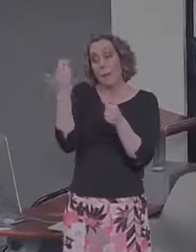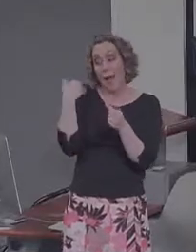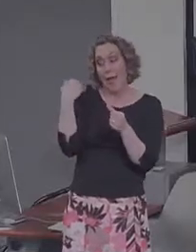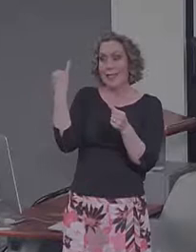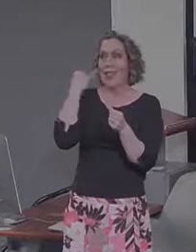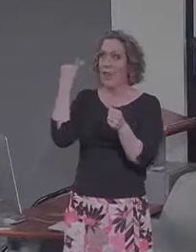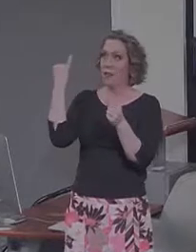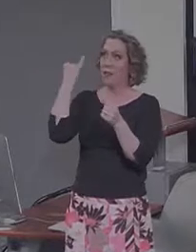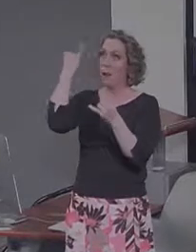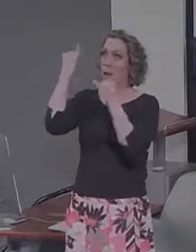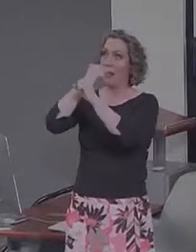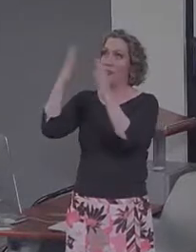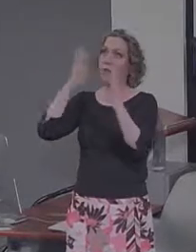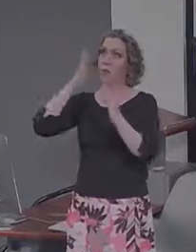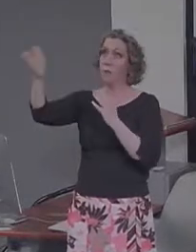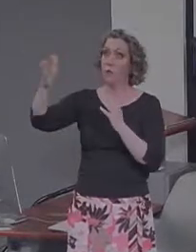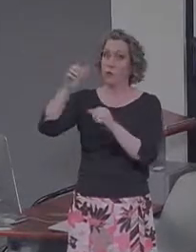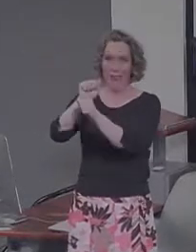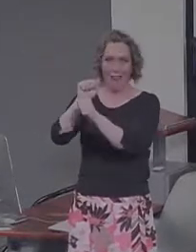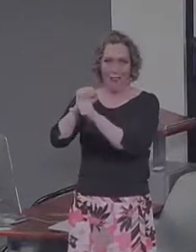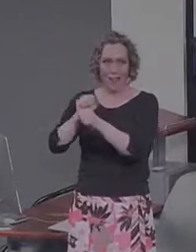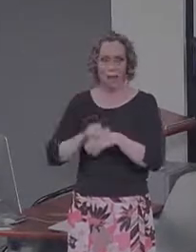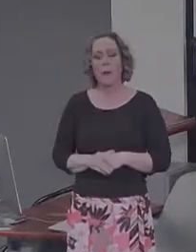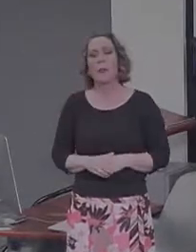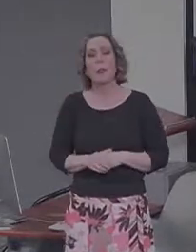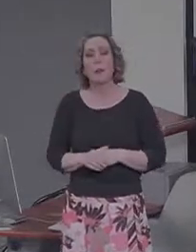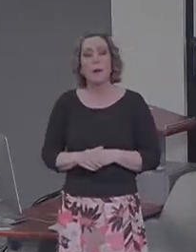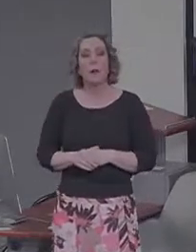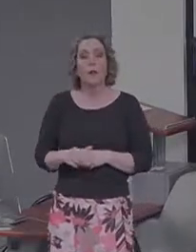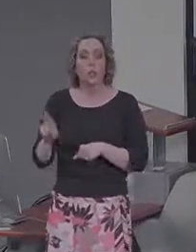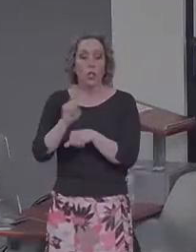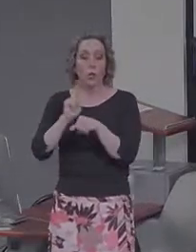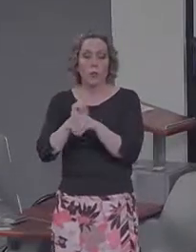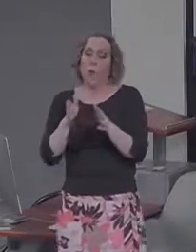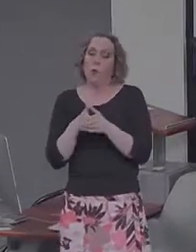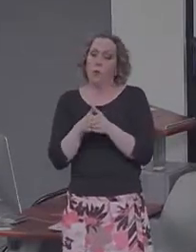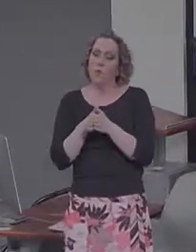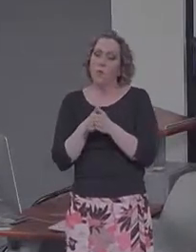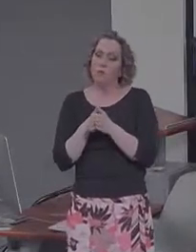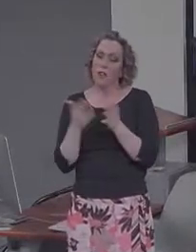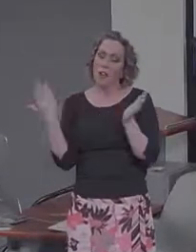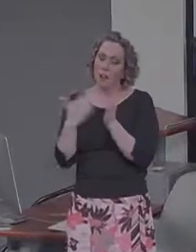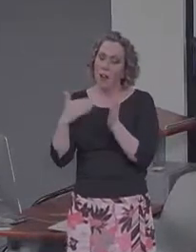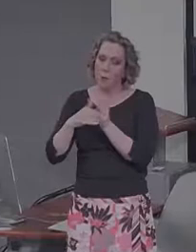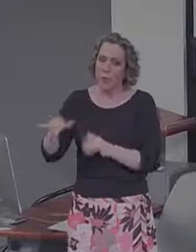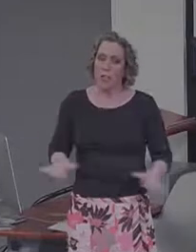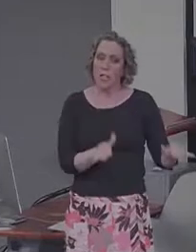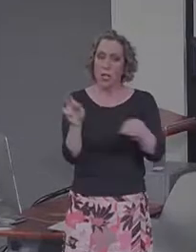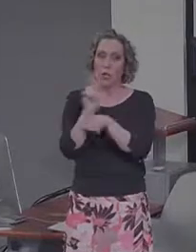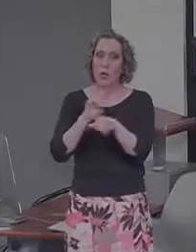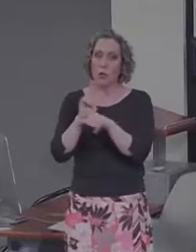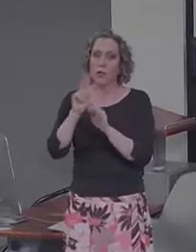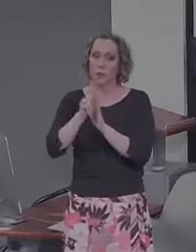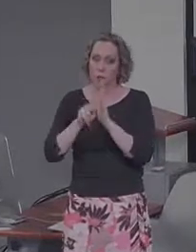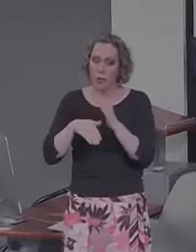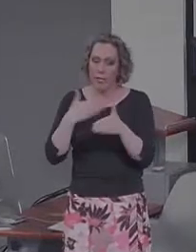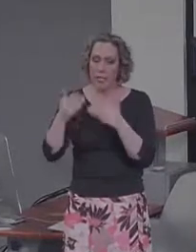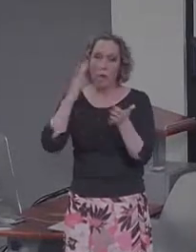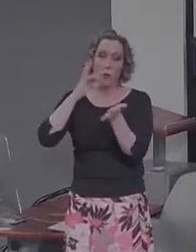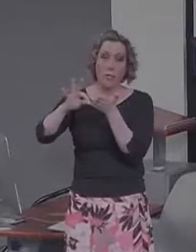task. So we use the widely frequently used procedure in this area. Maybe note to some of you, it's known as